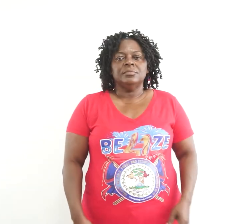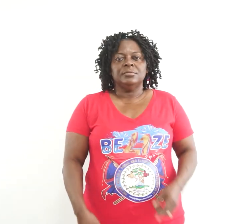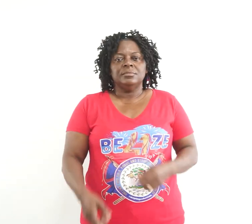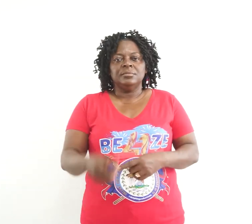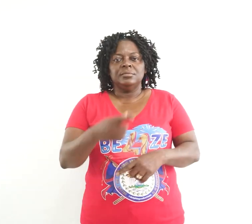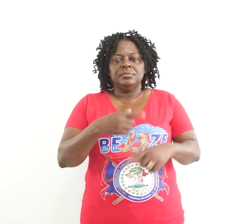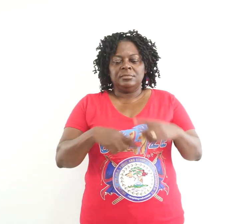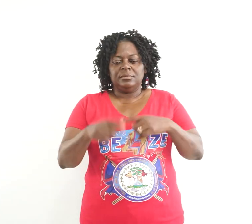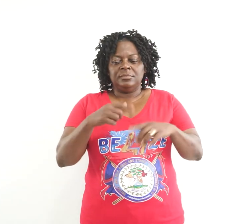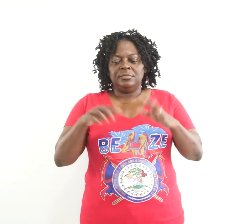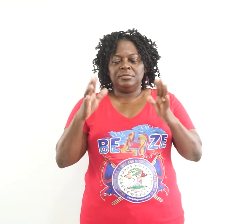Signers.